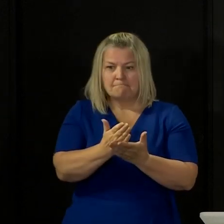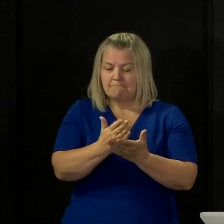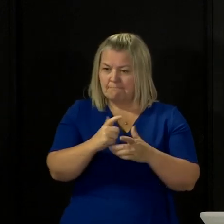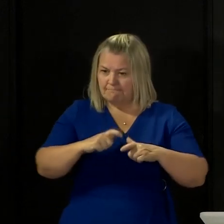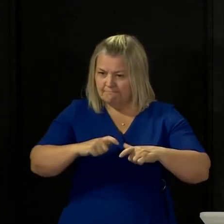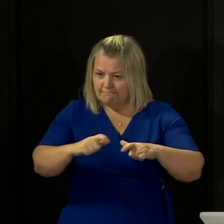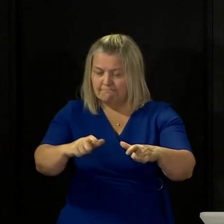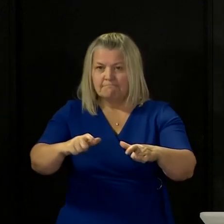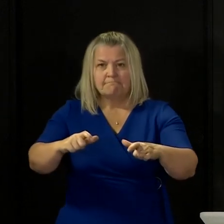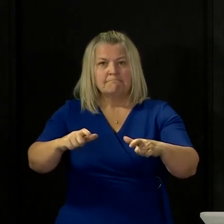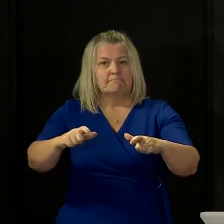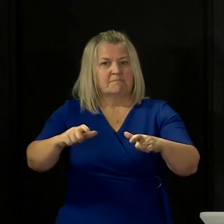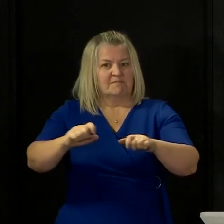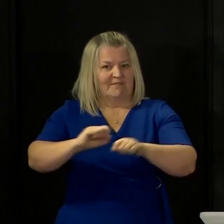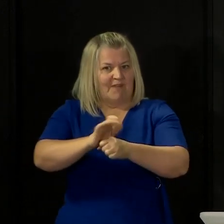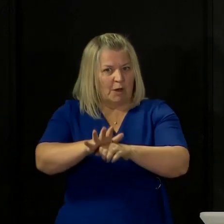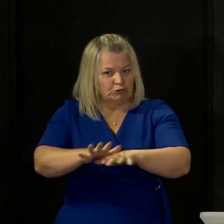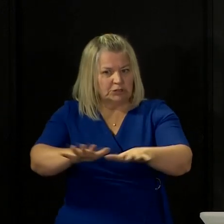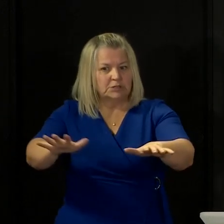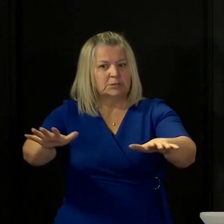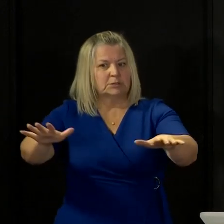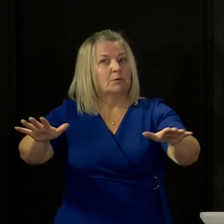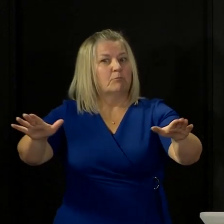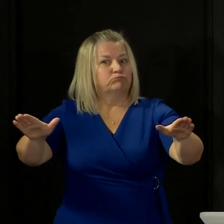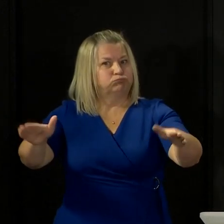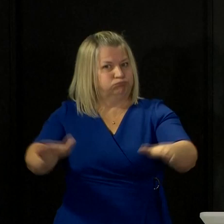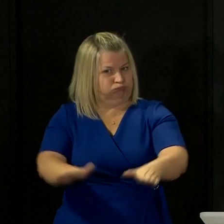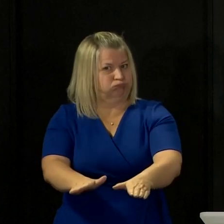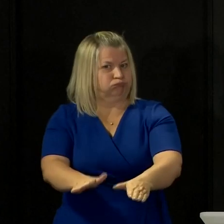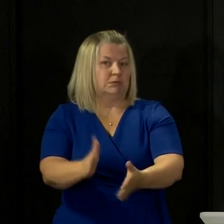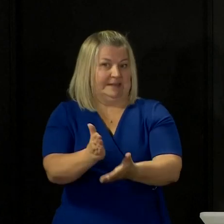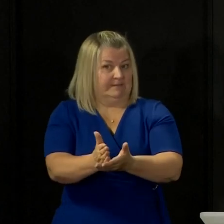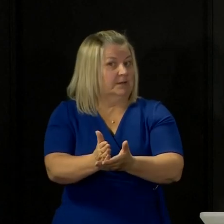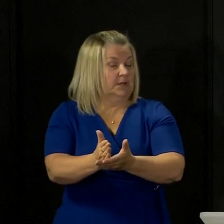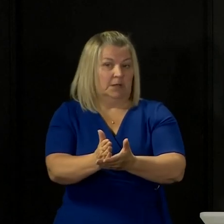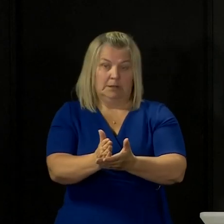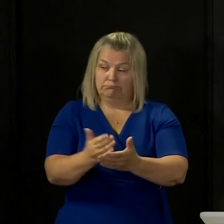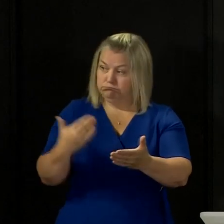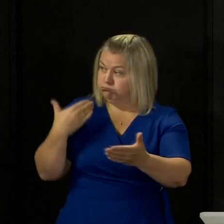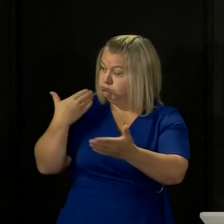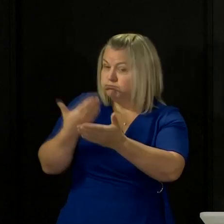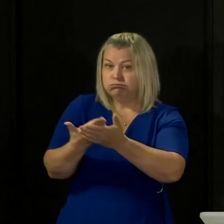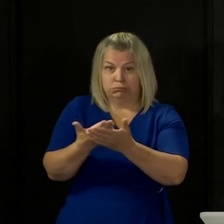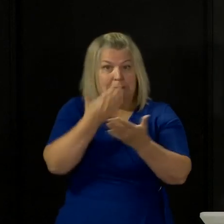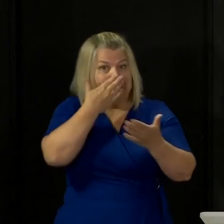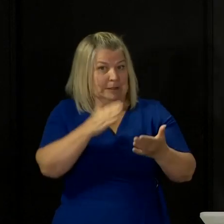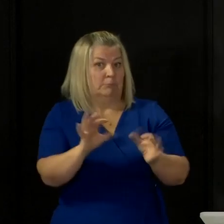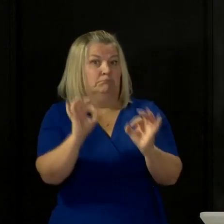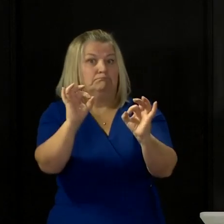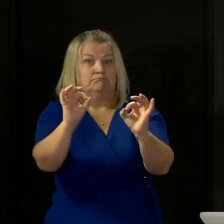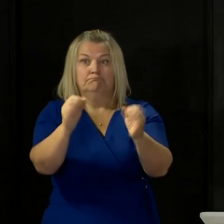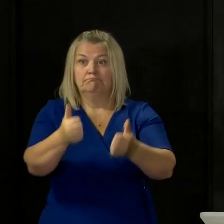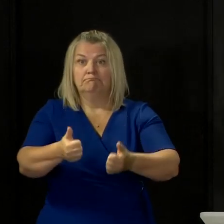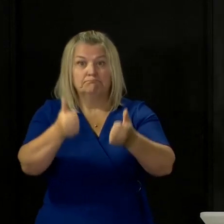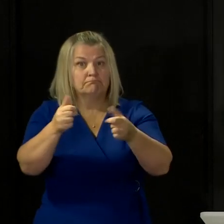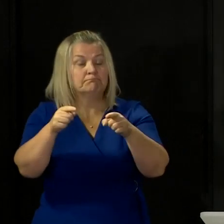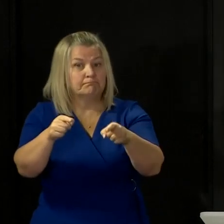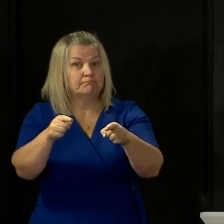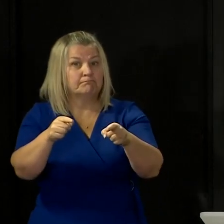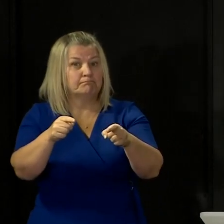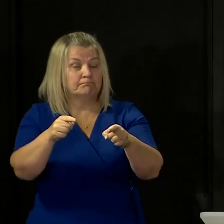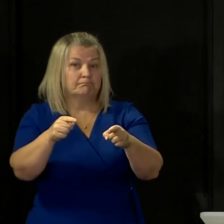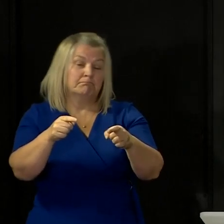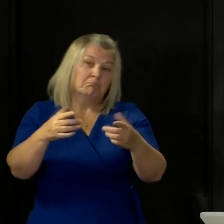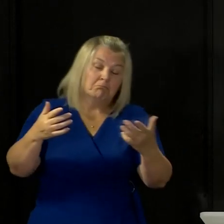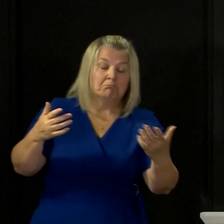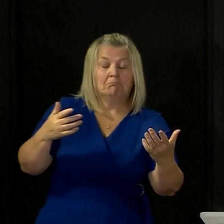suppression of this virus. Now, I suppose you can look at that in two ways. And, you know, both of them may be legitimate. I'm